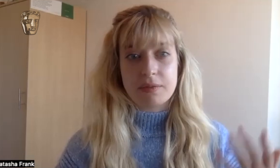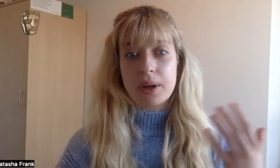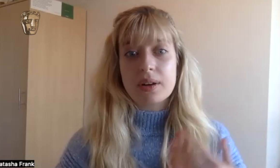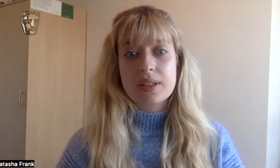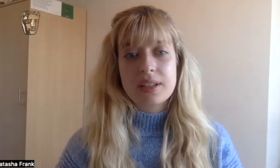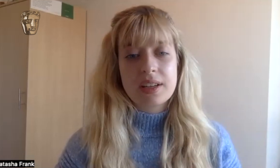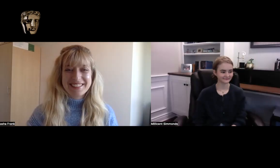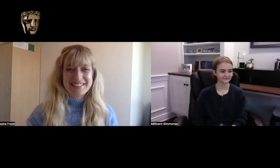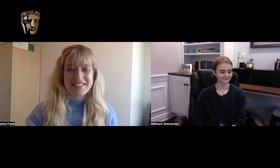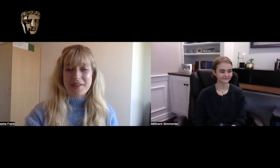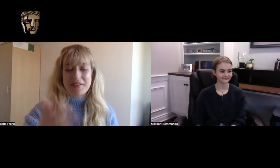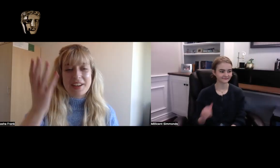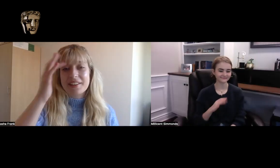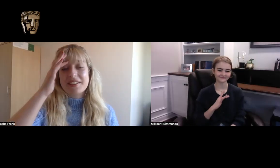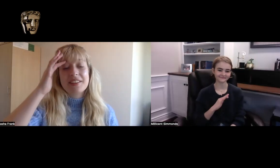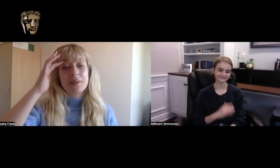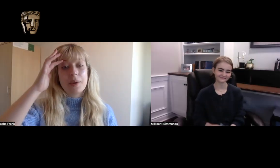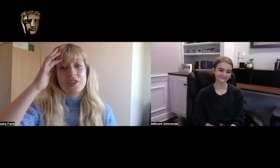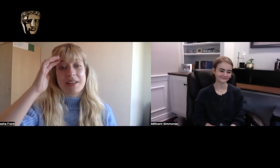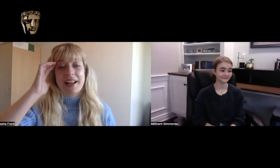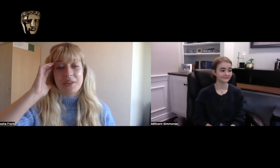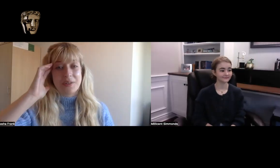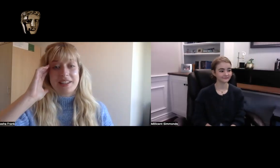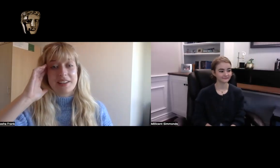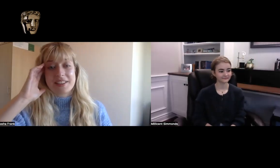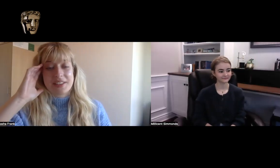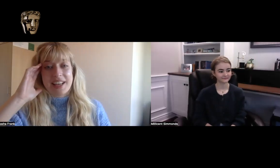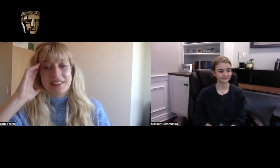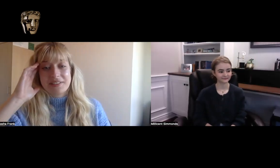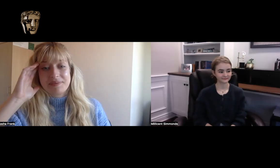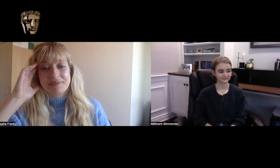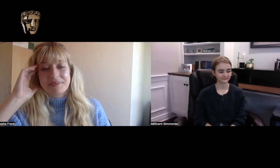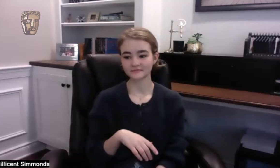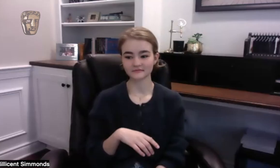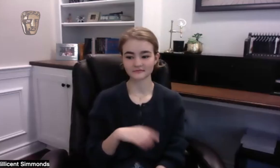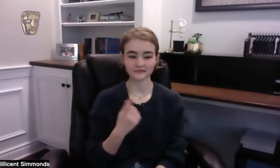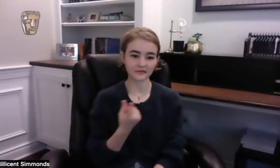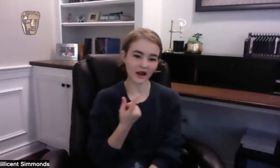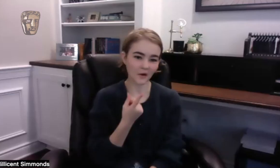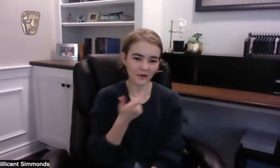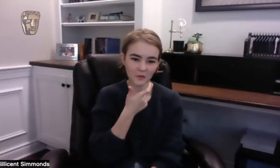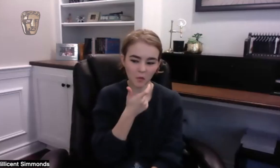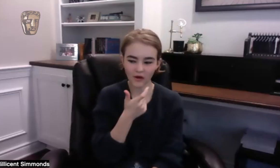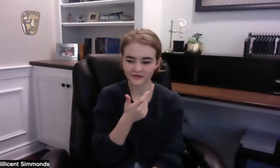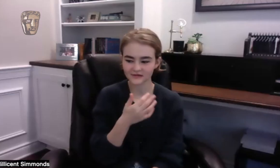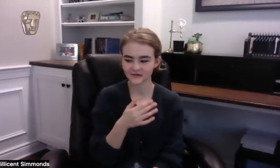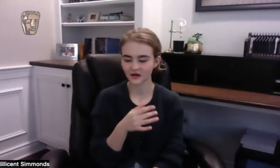of blocked do you ever watch any ballet or do any dancing yourself um no I've as far